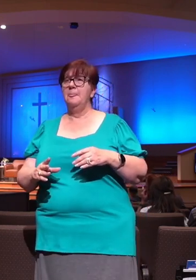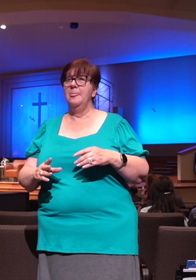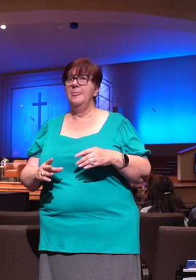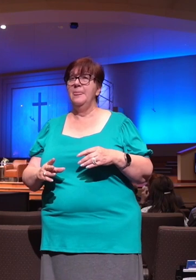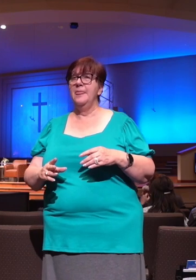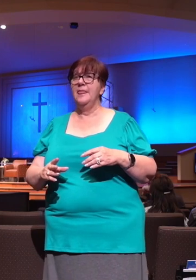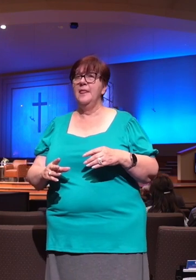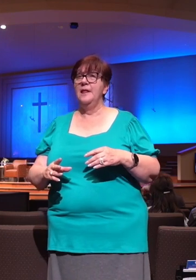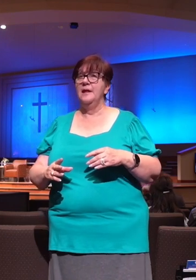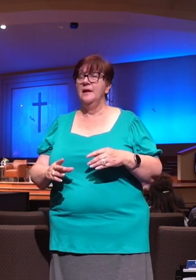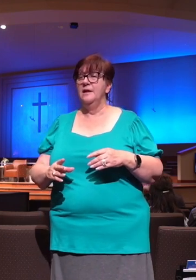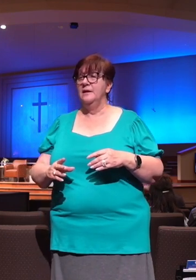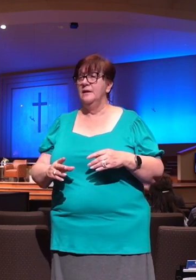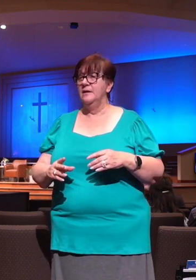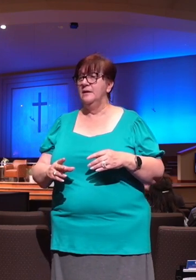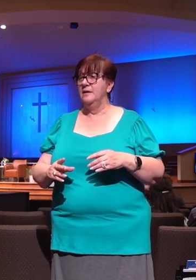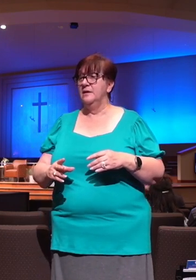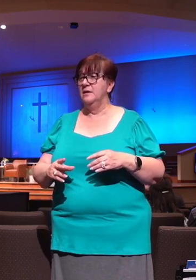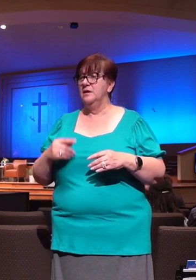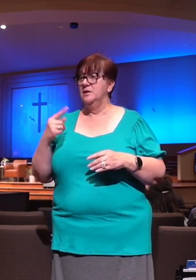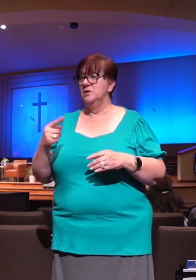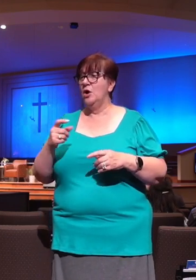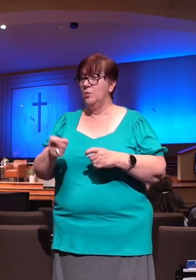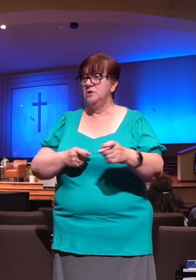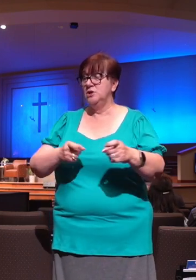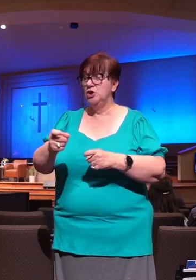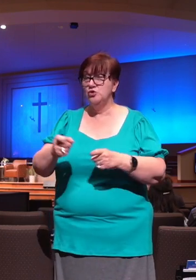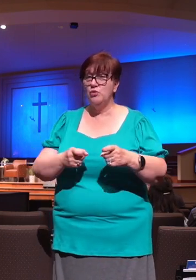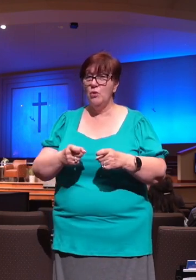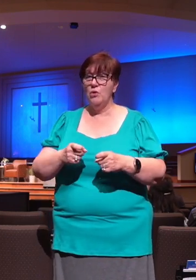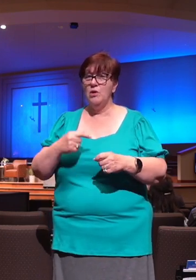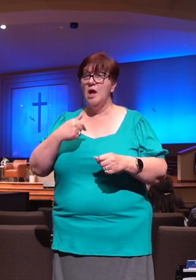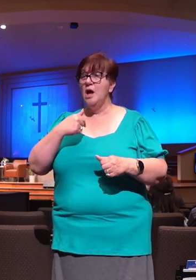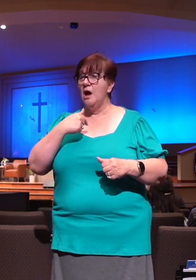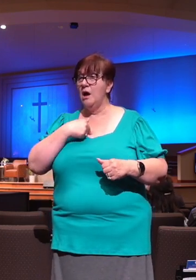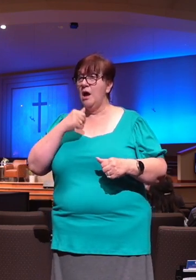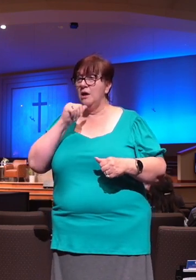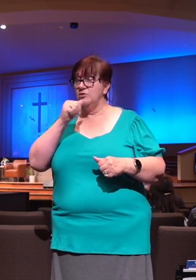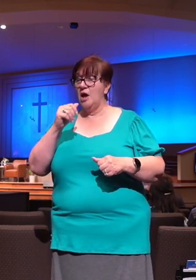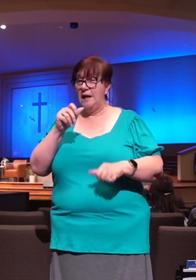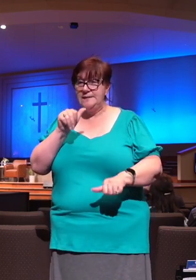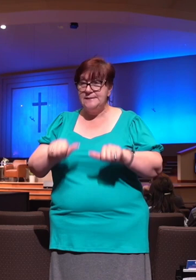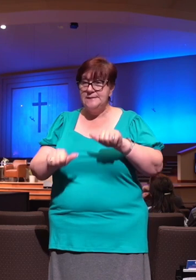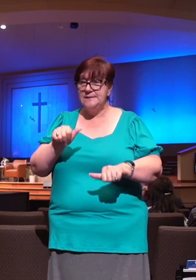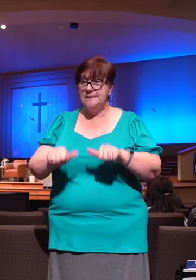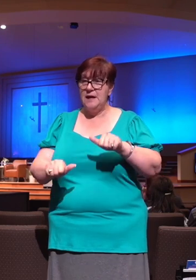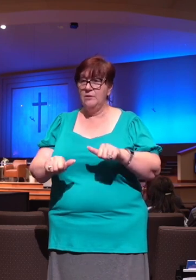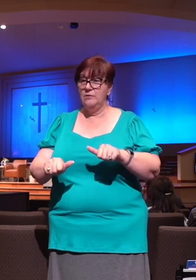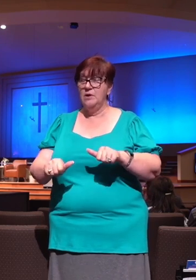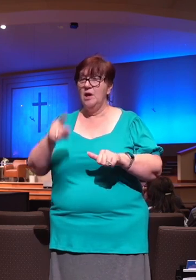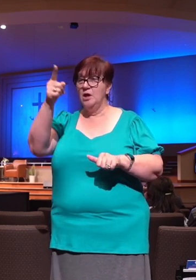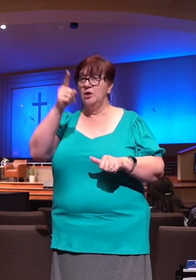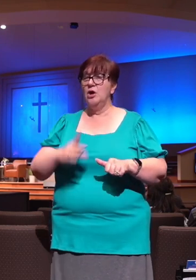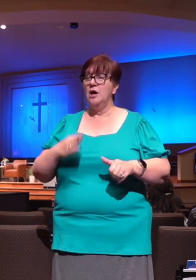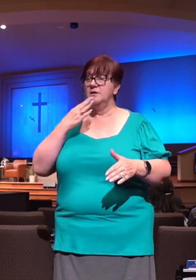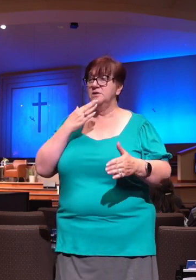I will not despair, because God is good. Psalm 23, verse 13. Verse 13. I had